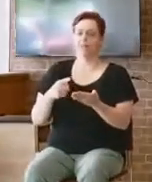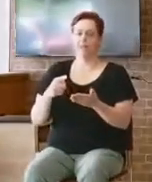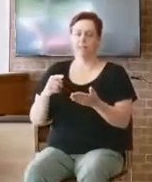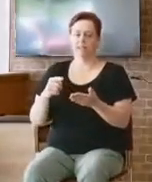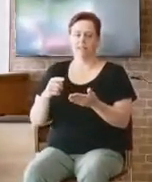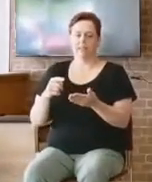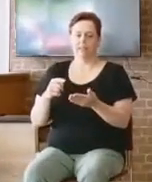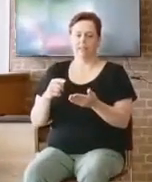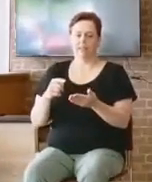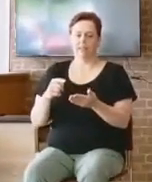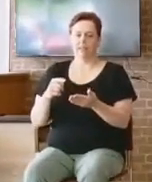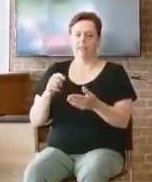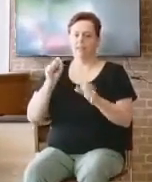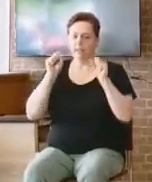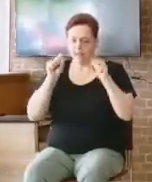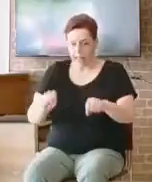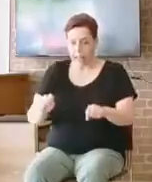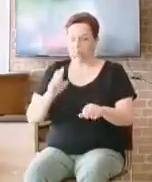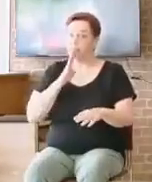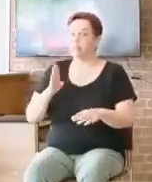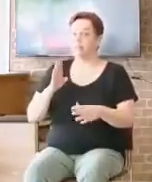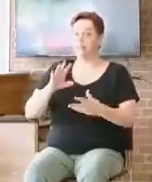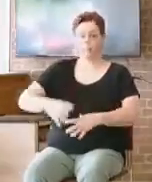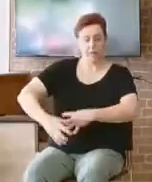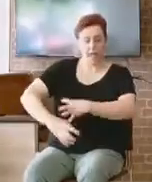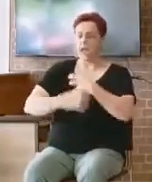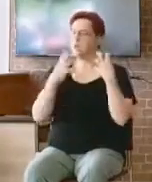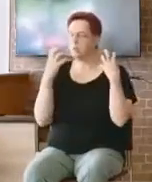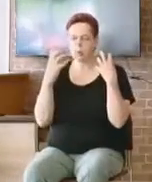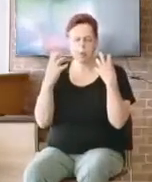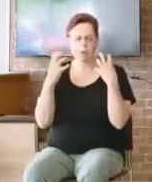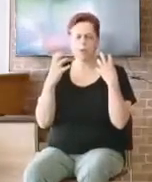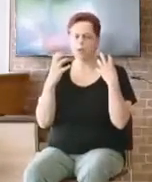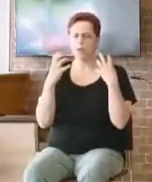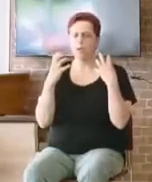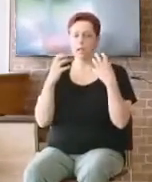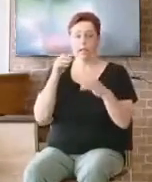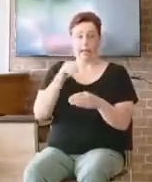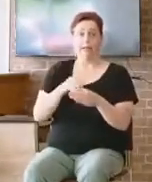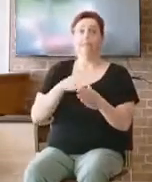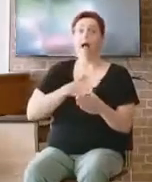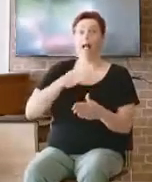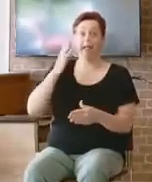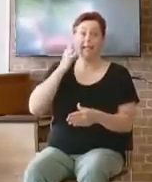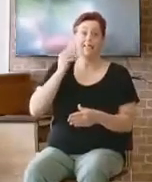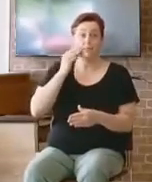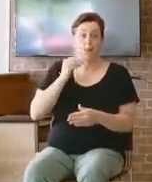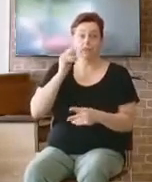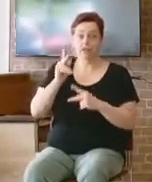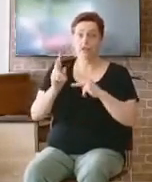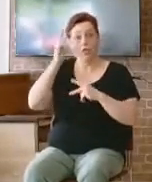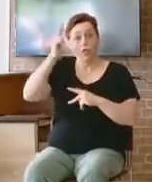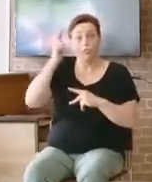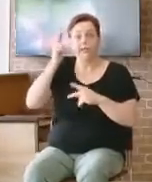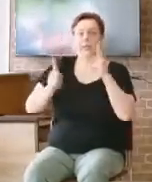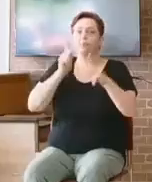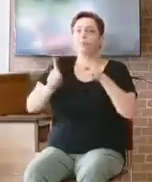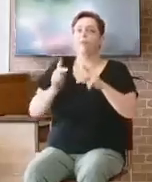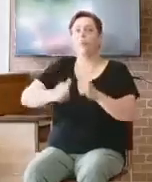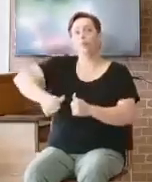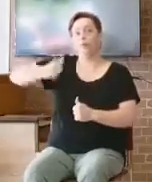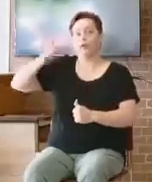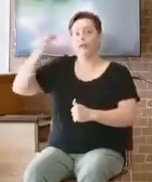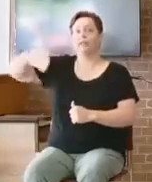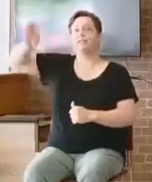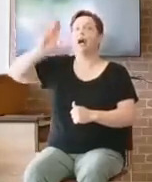in my experience, the biggest thing that I have seen and heard is the reason why people reject God is because of God's